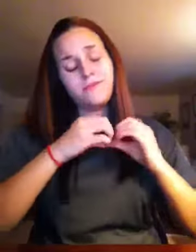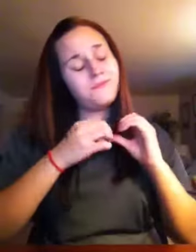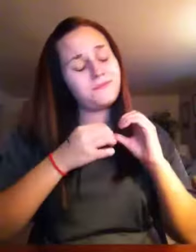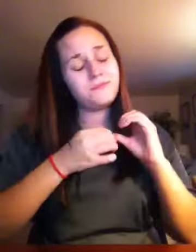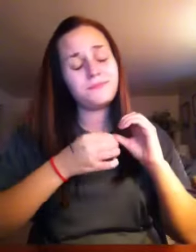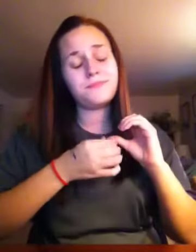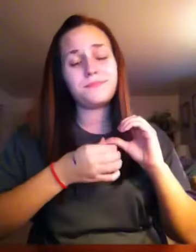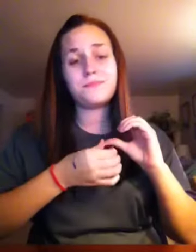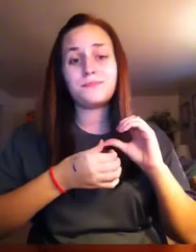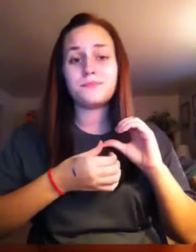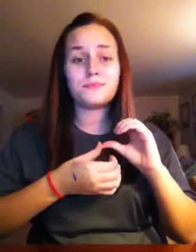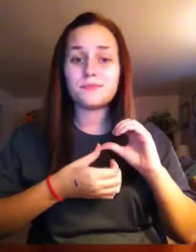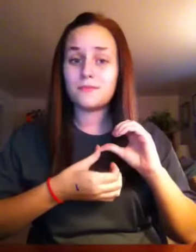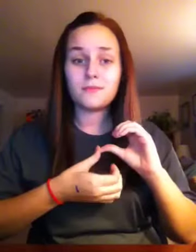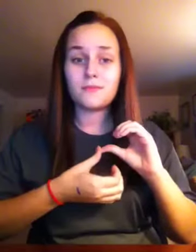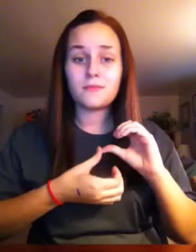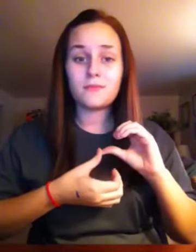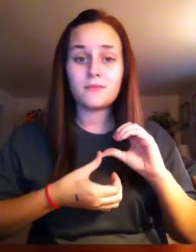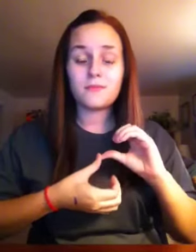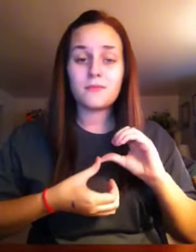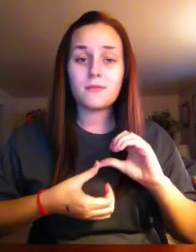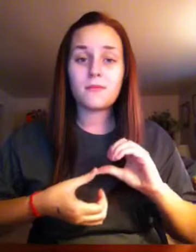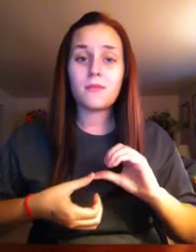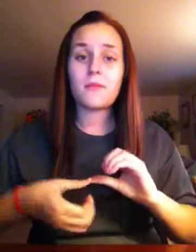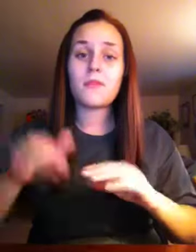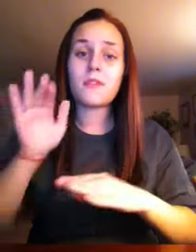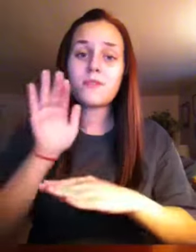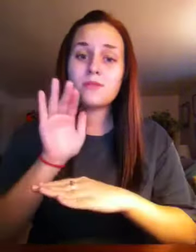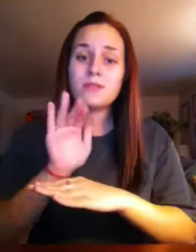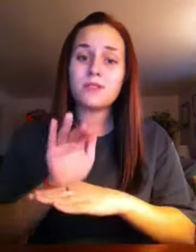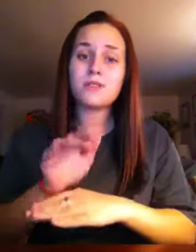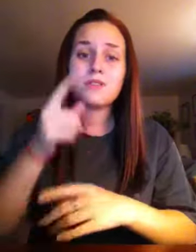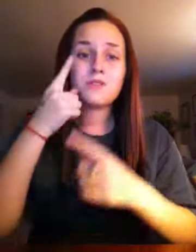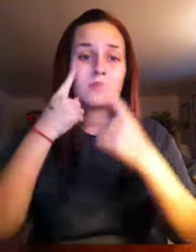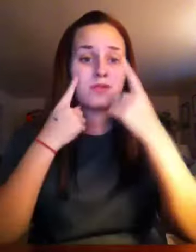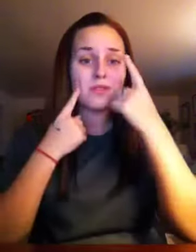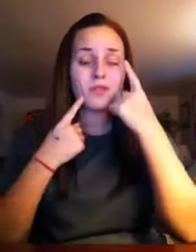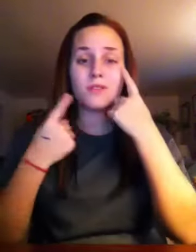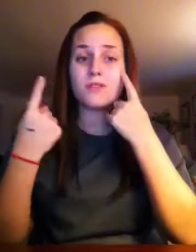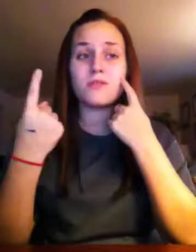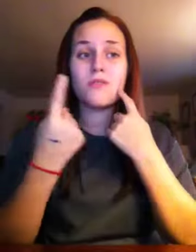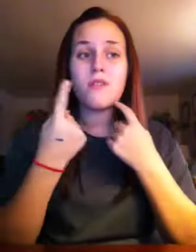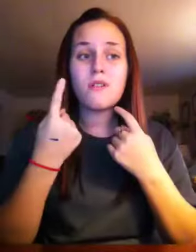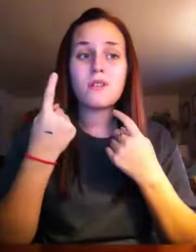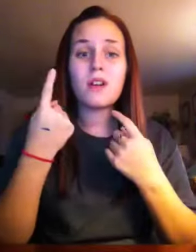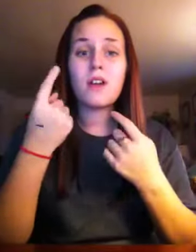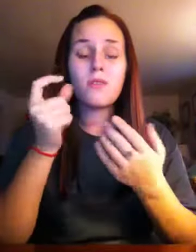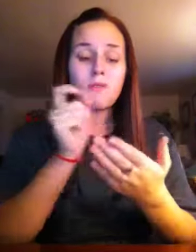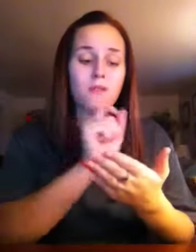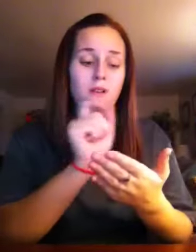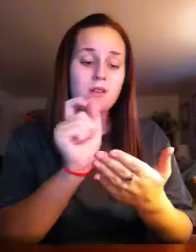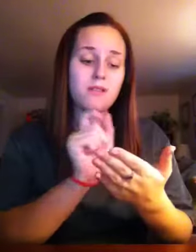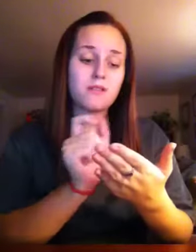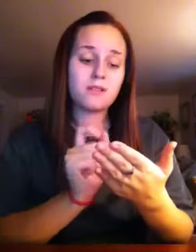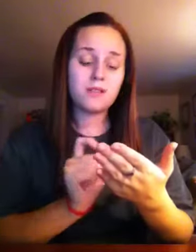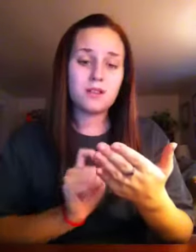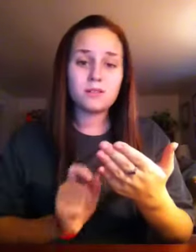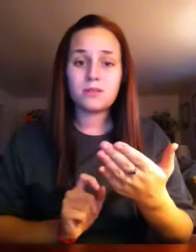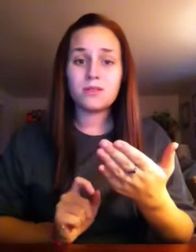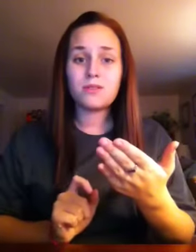breaks my heart I cry these tears in the dark I write these letters to